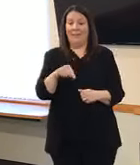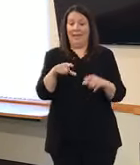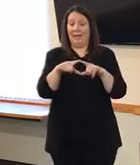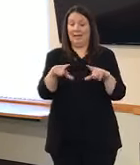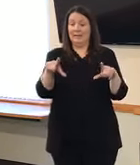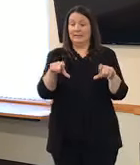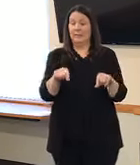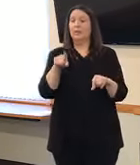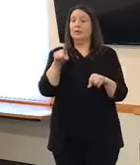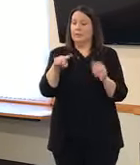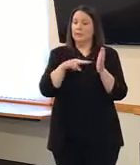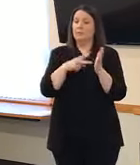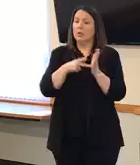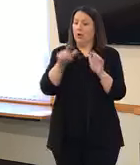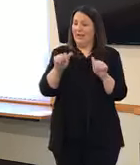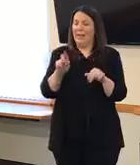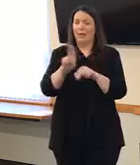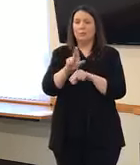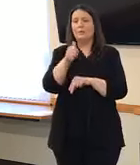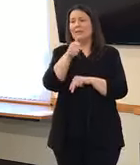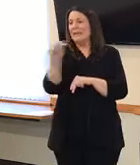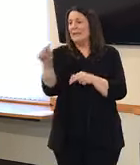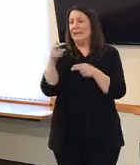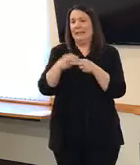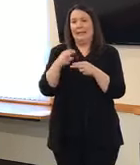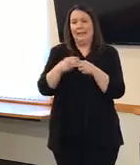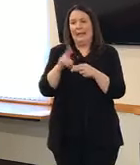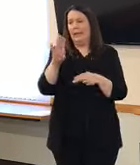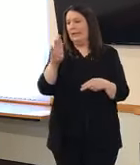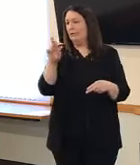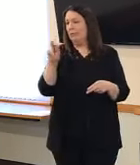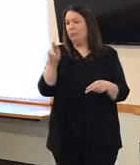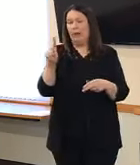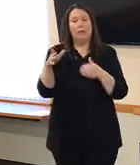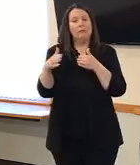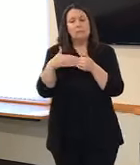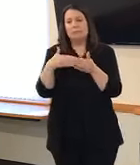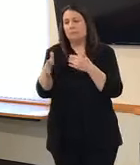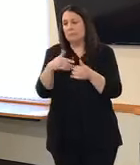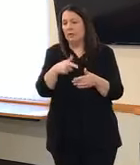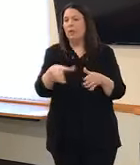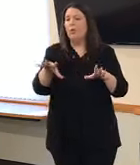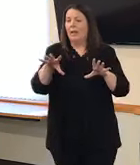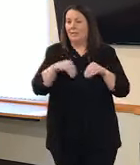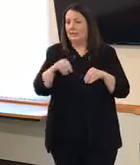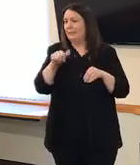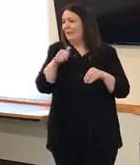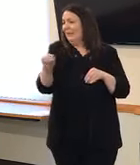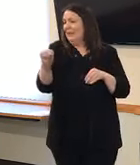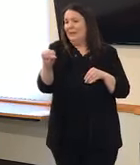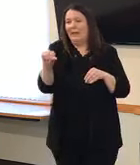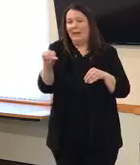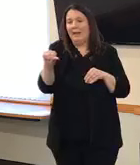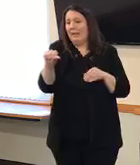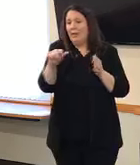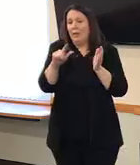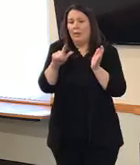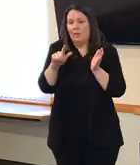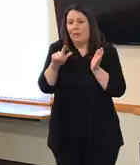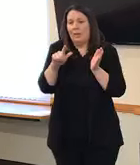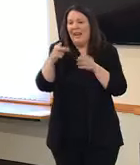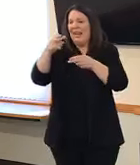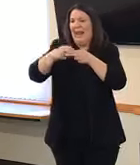families and grocery stores and those that take WIC to accept those substitutions. So those mothers and children are able to get the